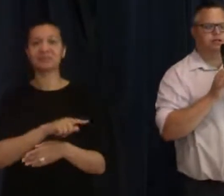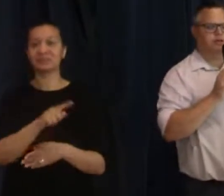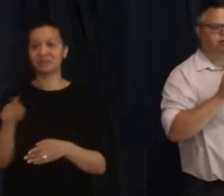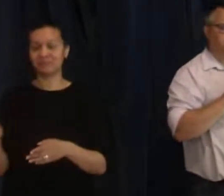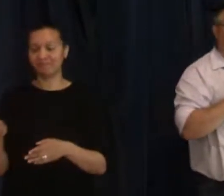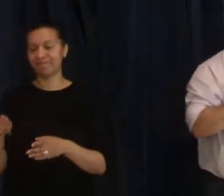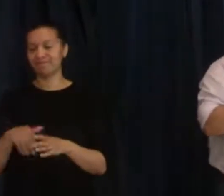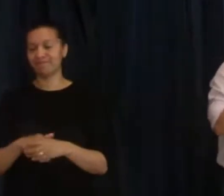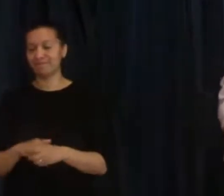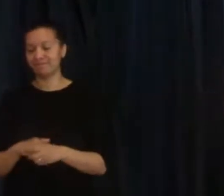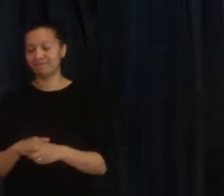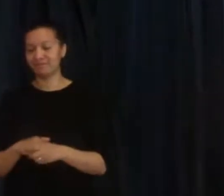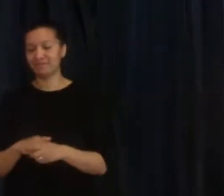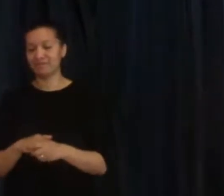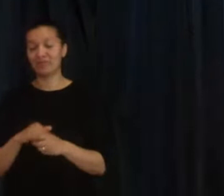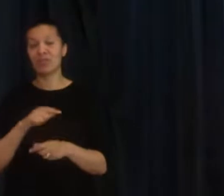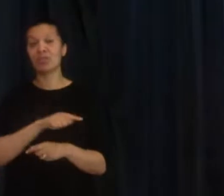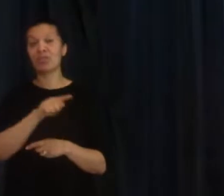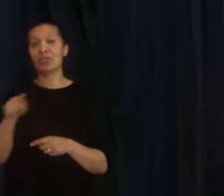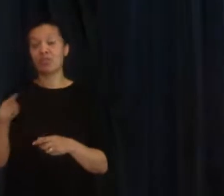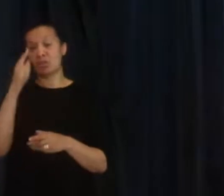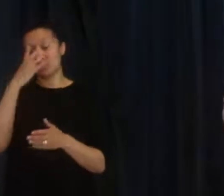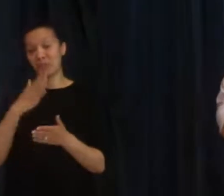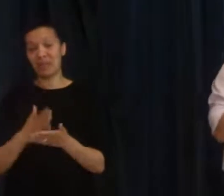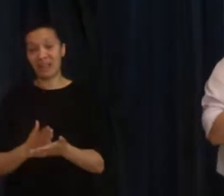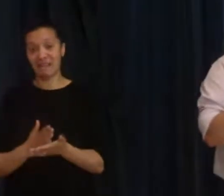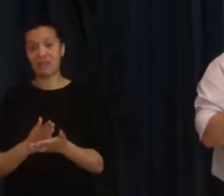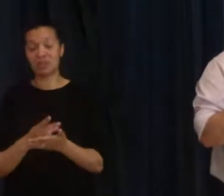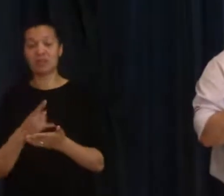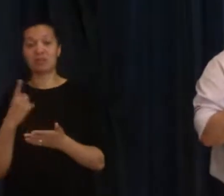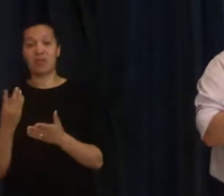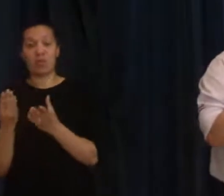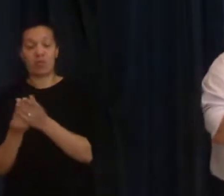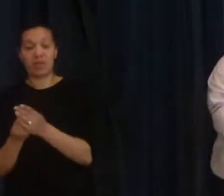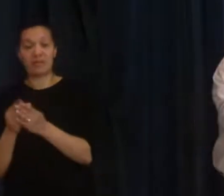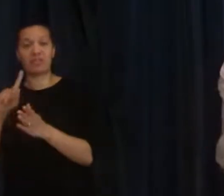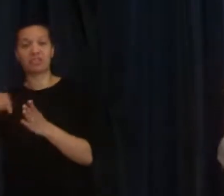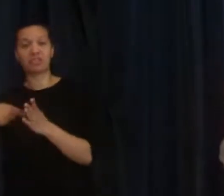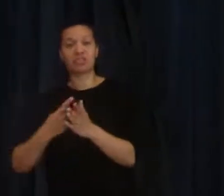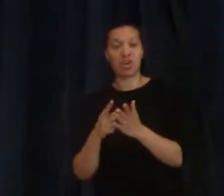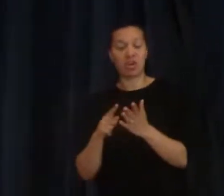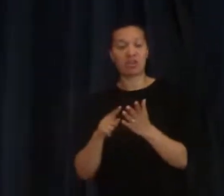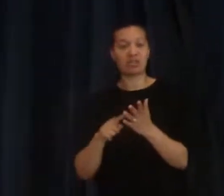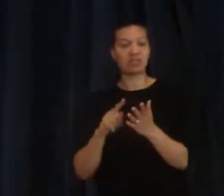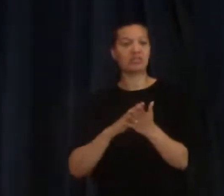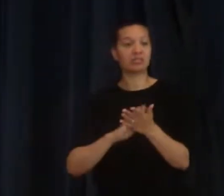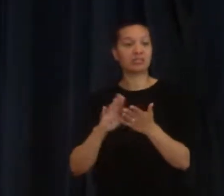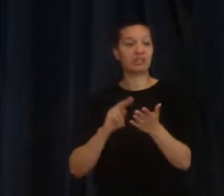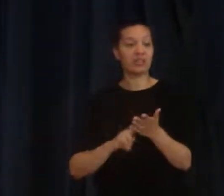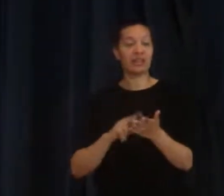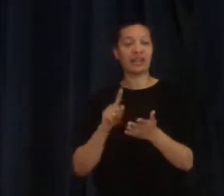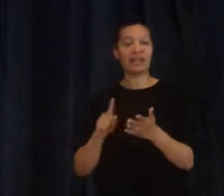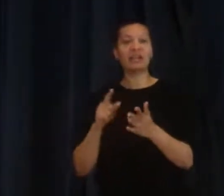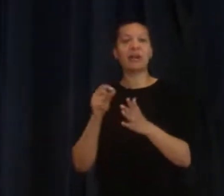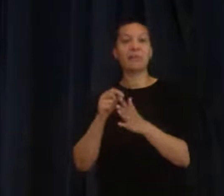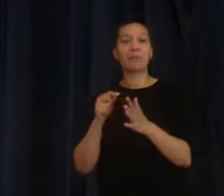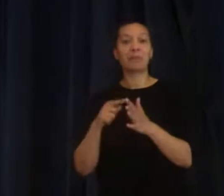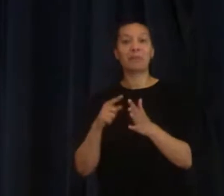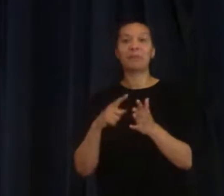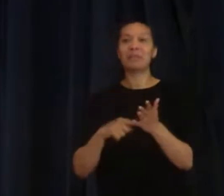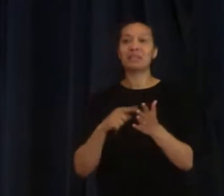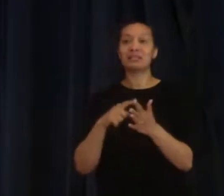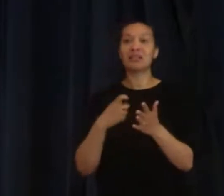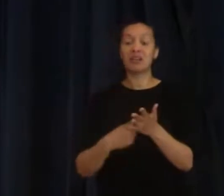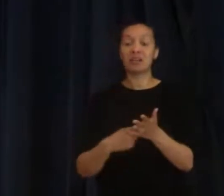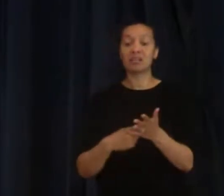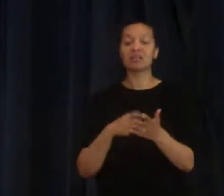You see, those believers that John and Peter were with, they were believers. They had accepted the good news